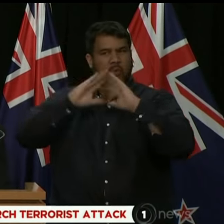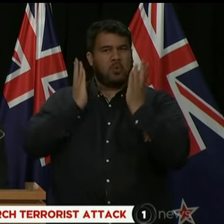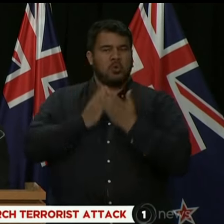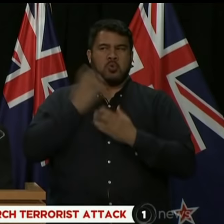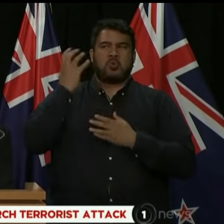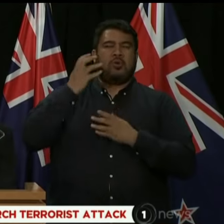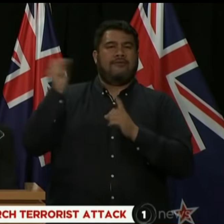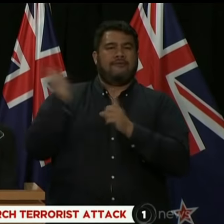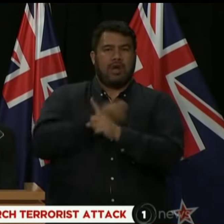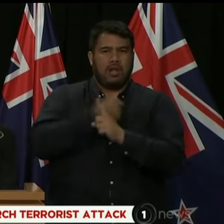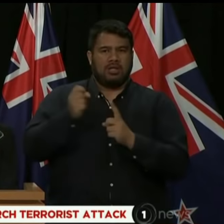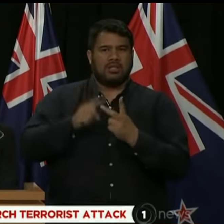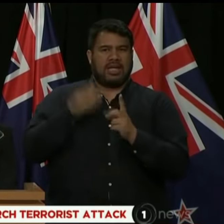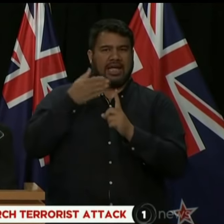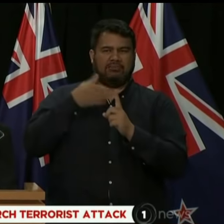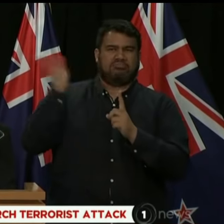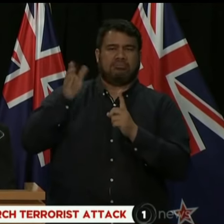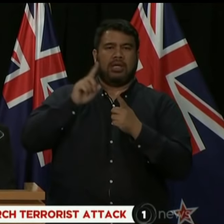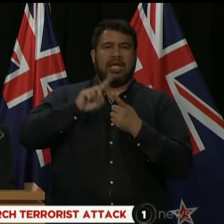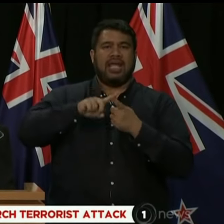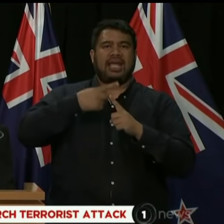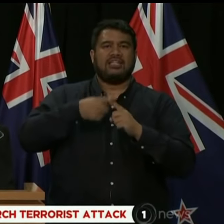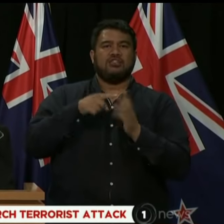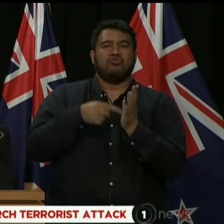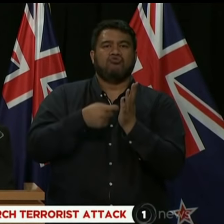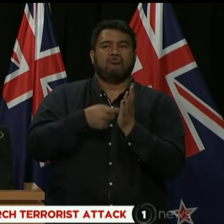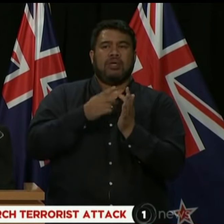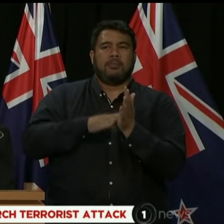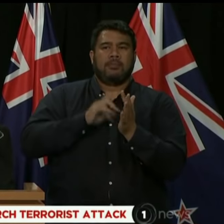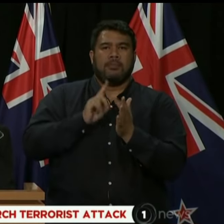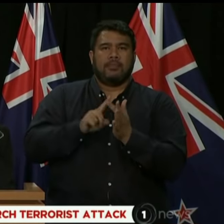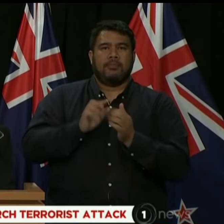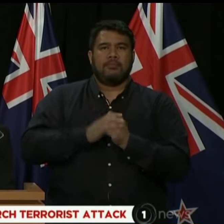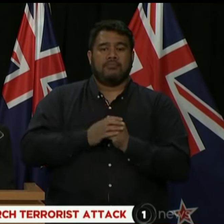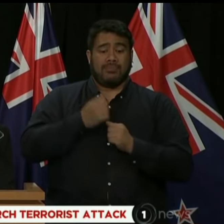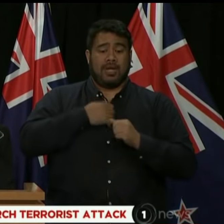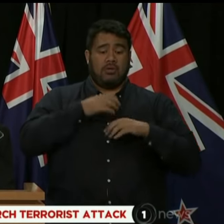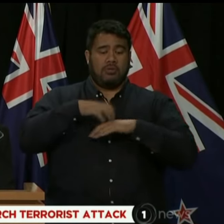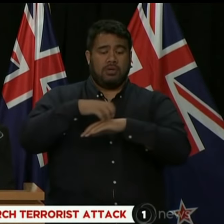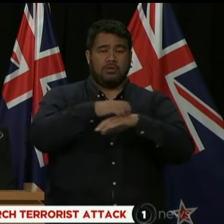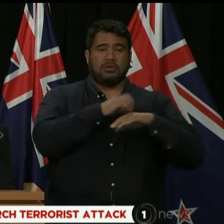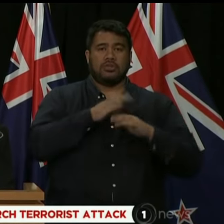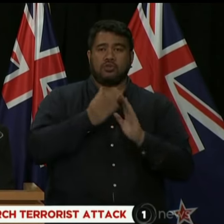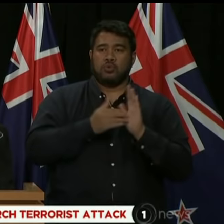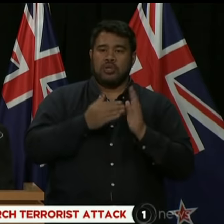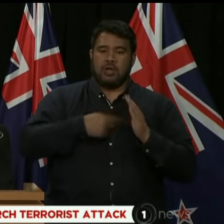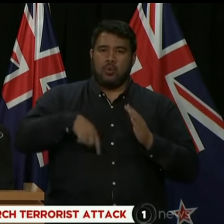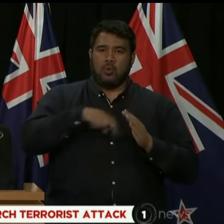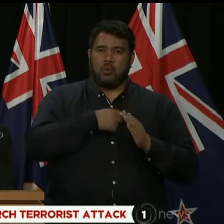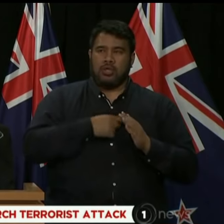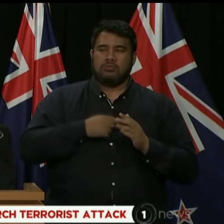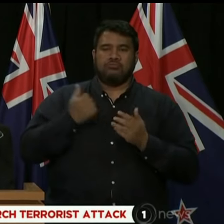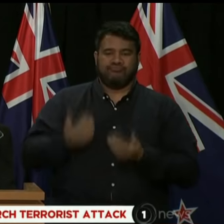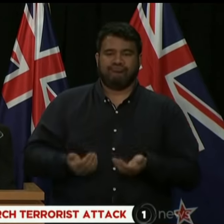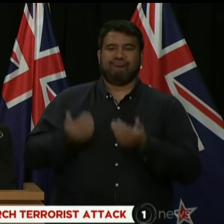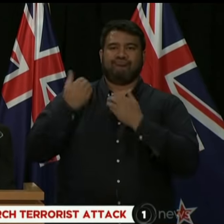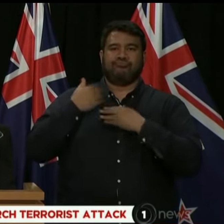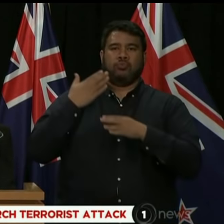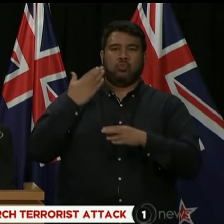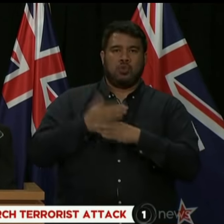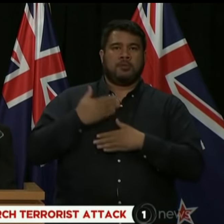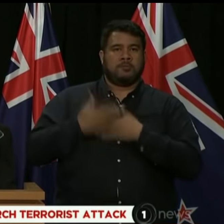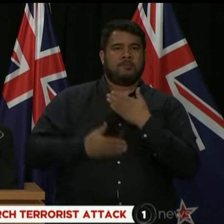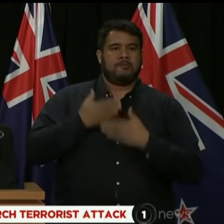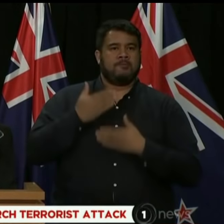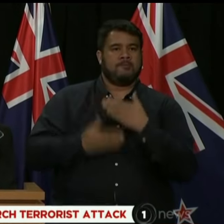and extreme, our agencies here in New Zealand have stepped up the work that was being